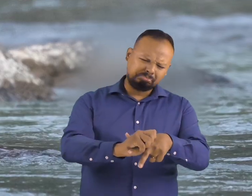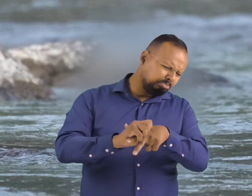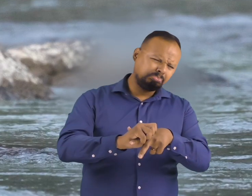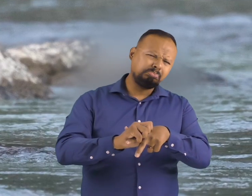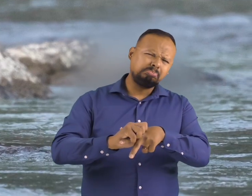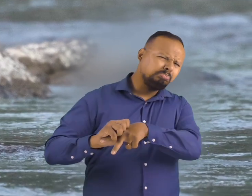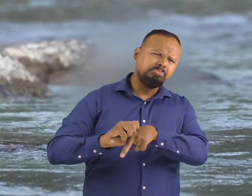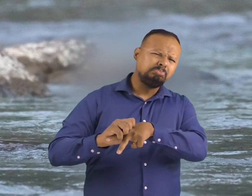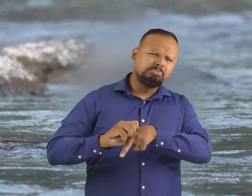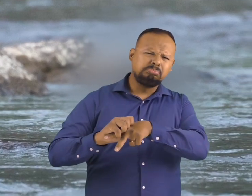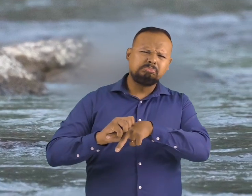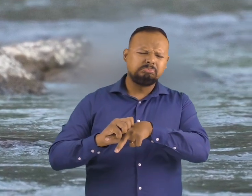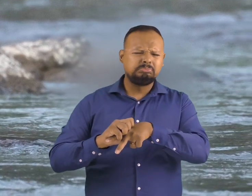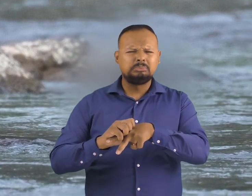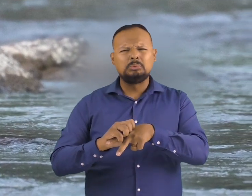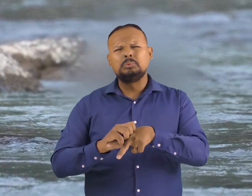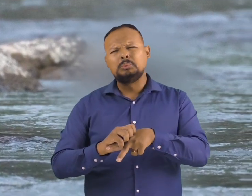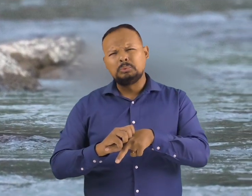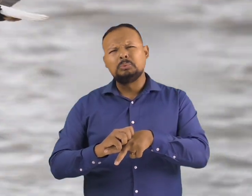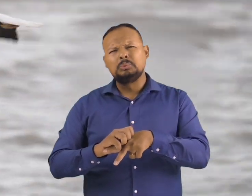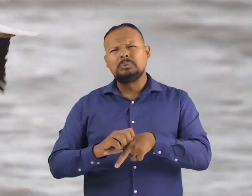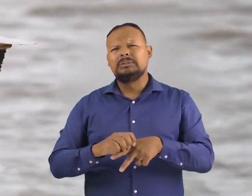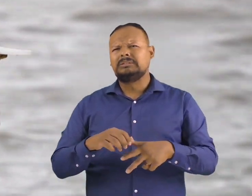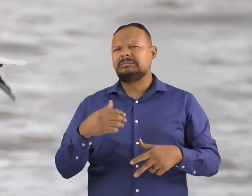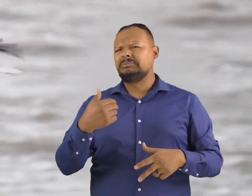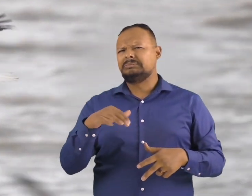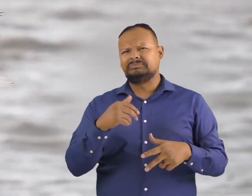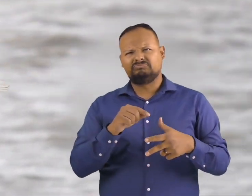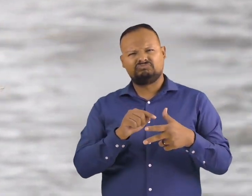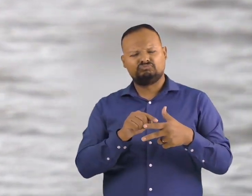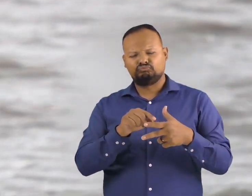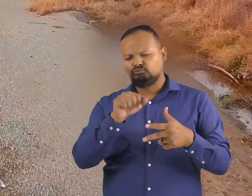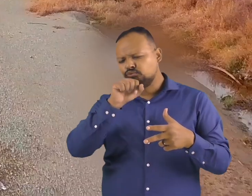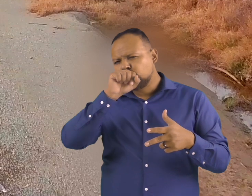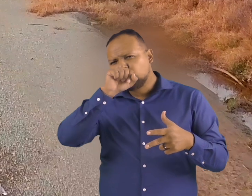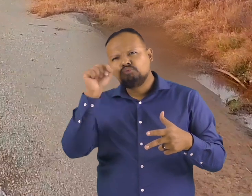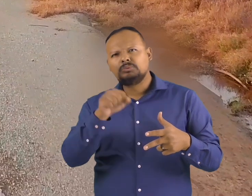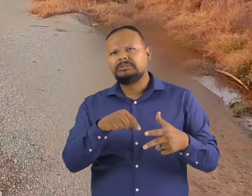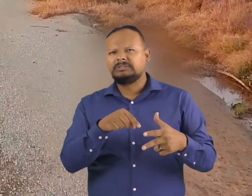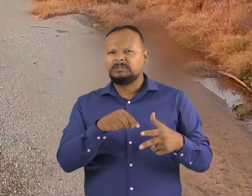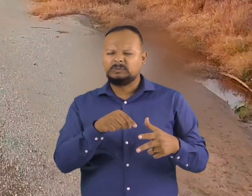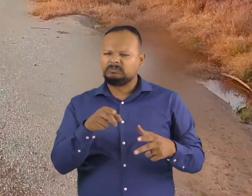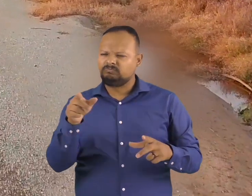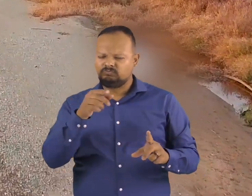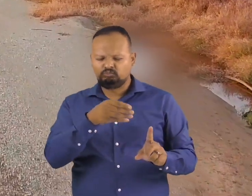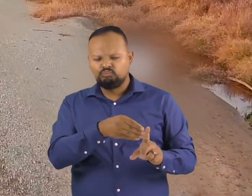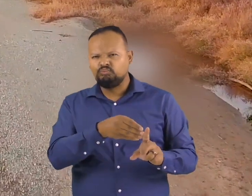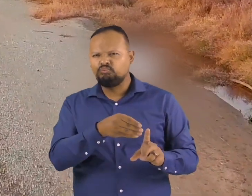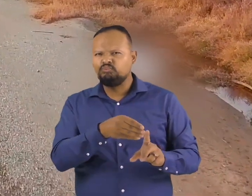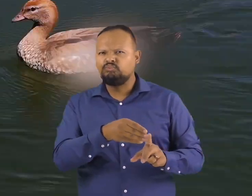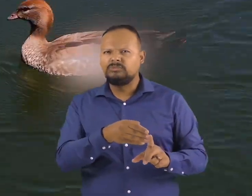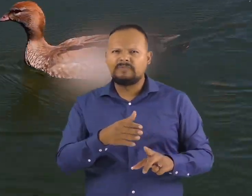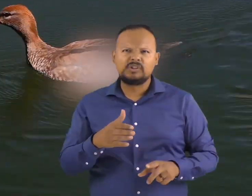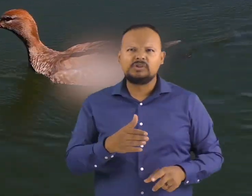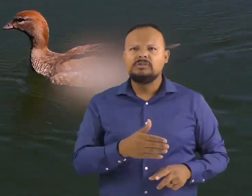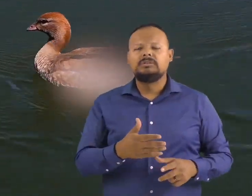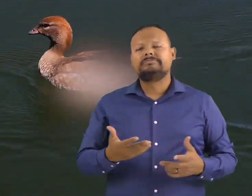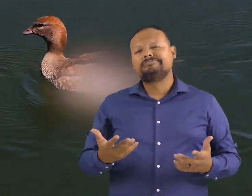Fish is their staple food, so they live near lakes, rivers, and marshes. They also feed on